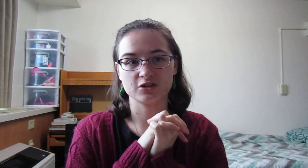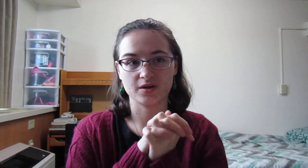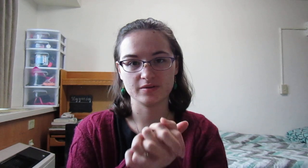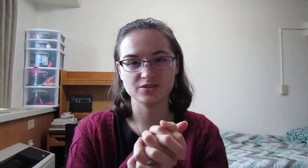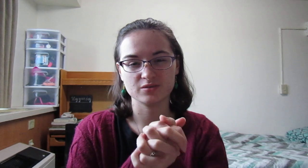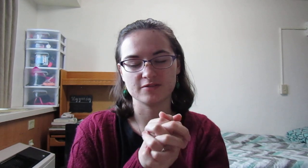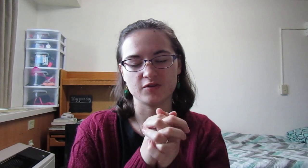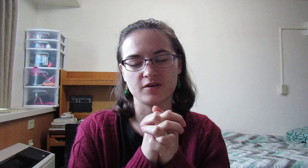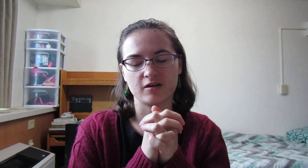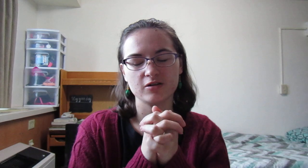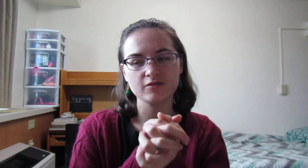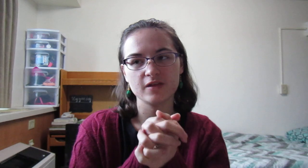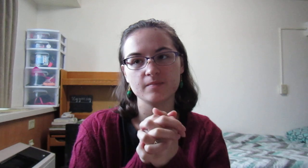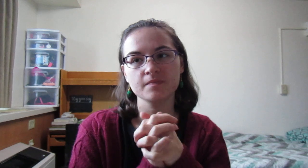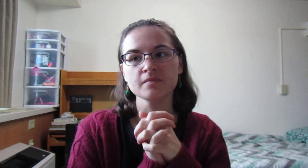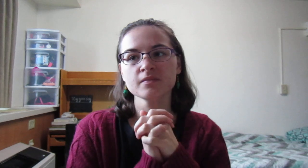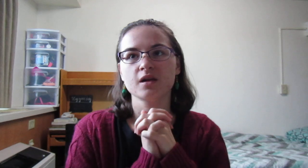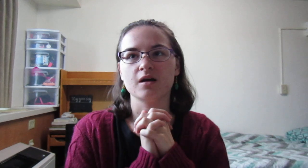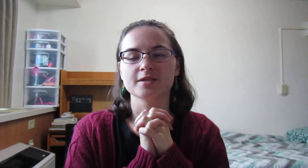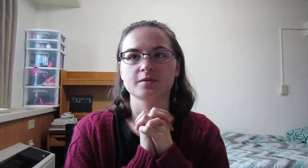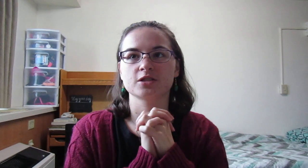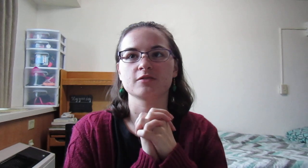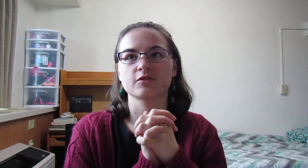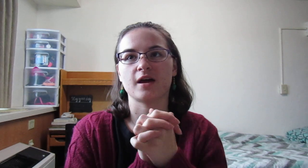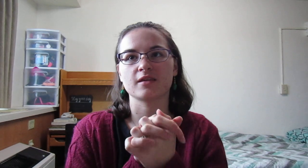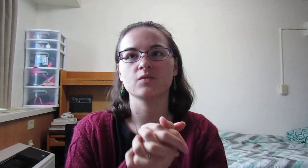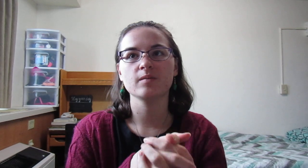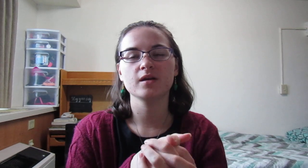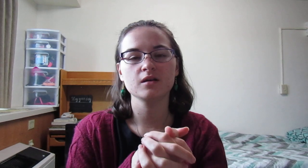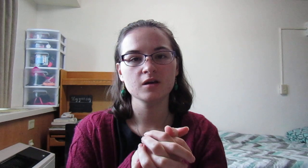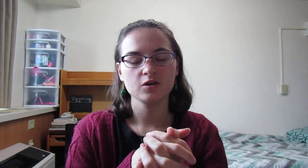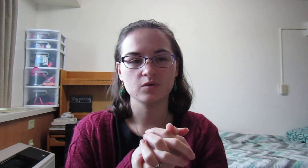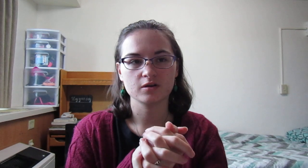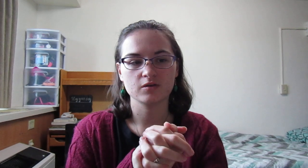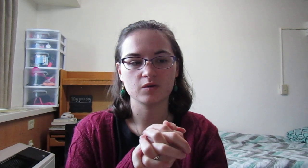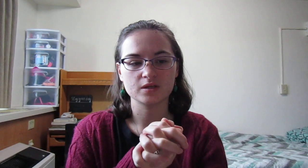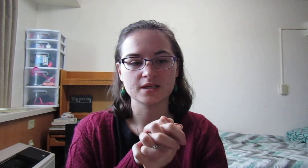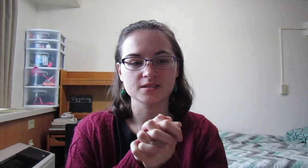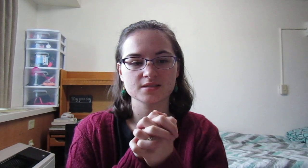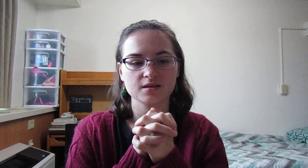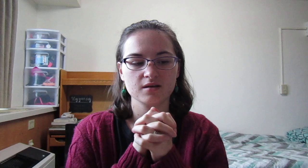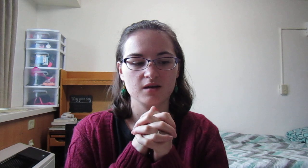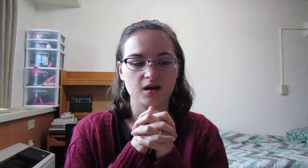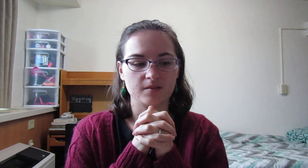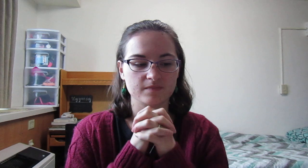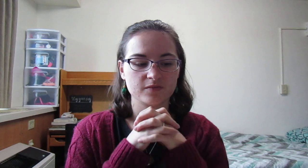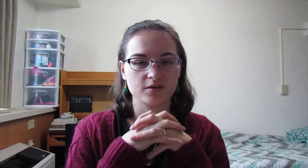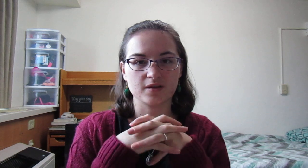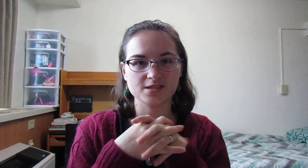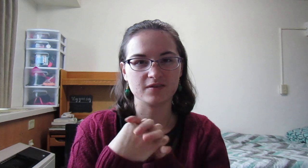a great resource. If you have not heard of them, um, especially for Catholic women who want to grow in holiness, um, there are lots of